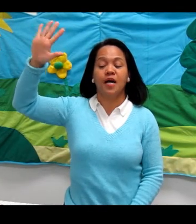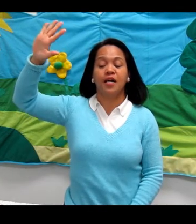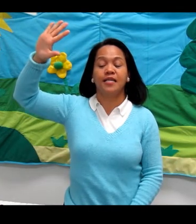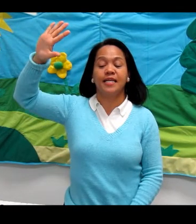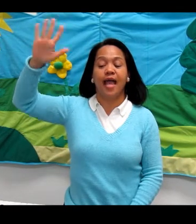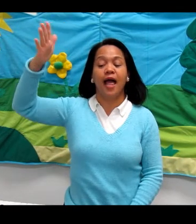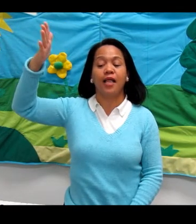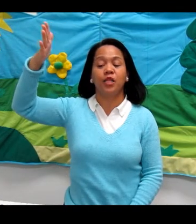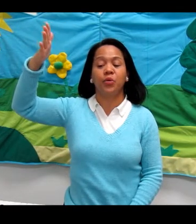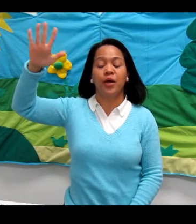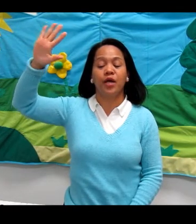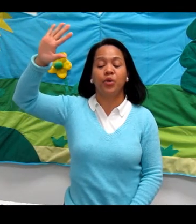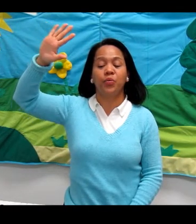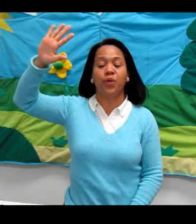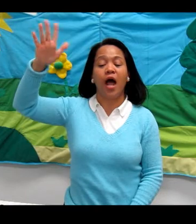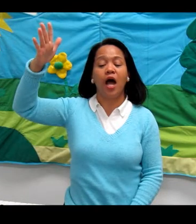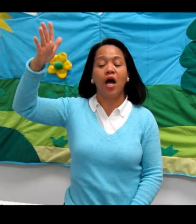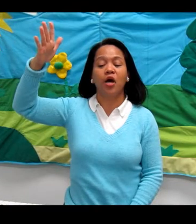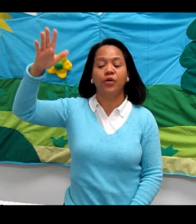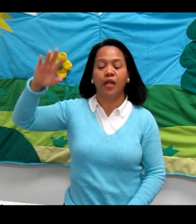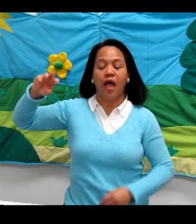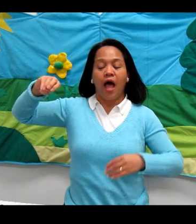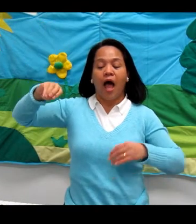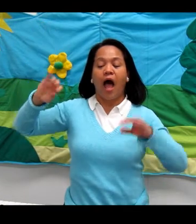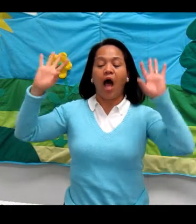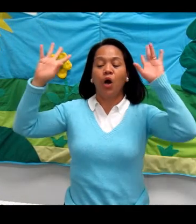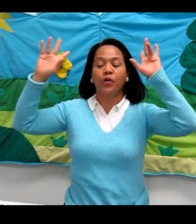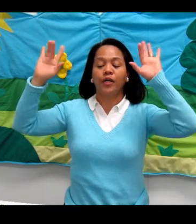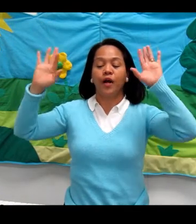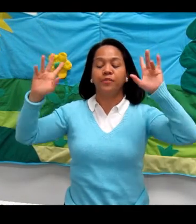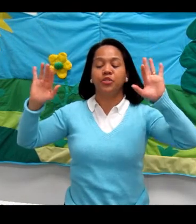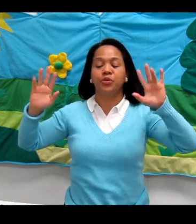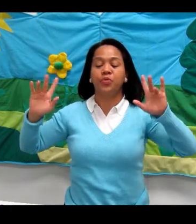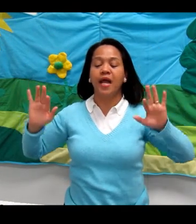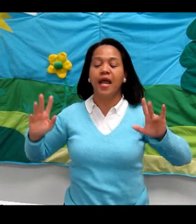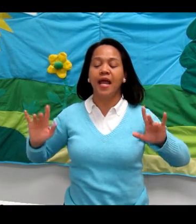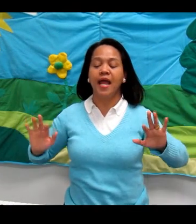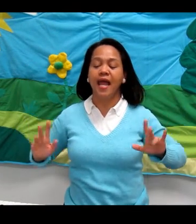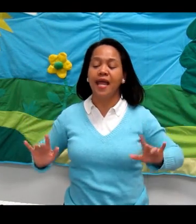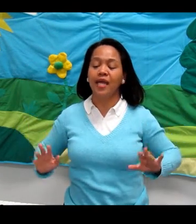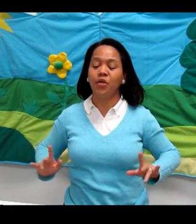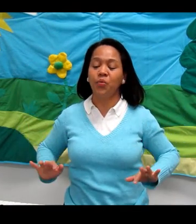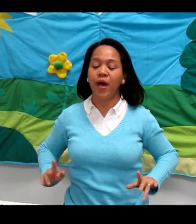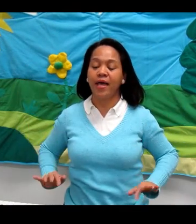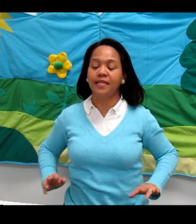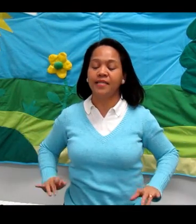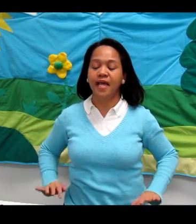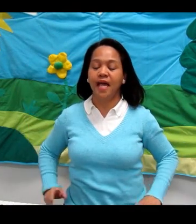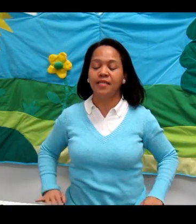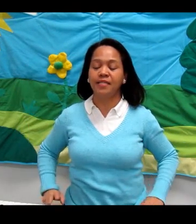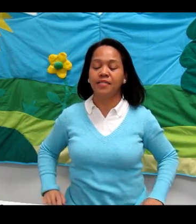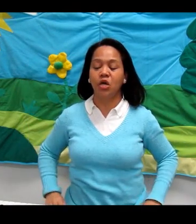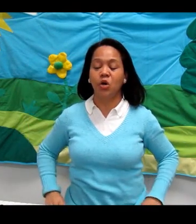yellow and round. Down comes the rain, wet and slow.